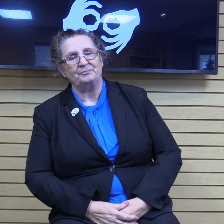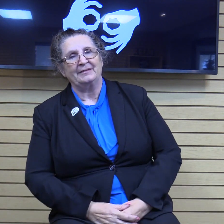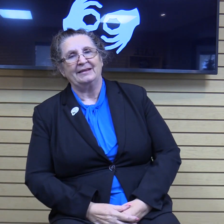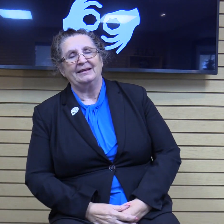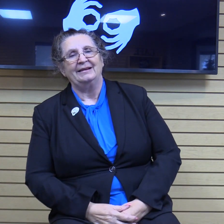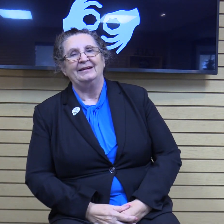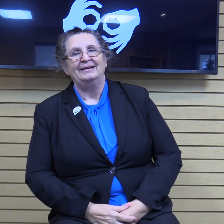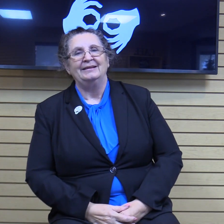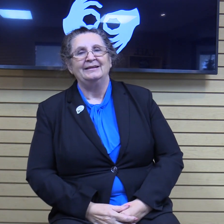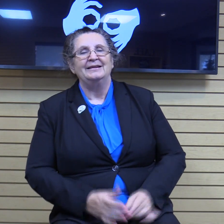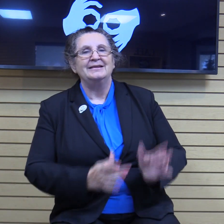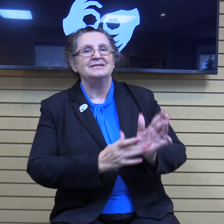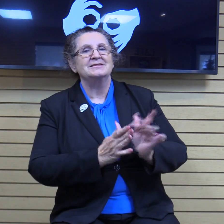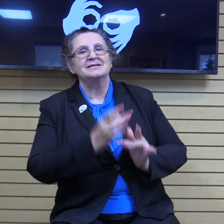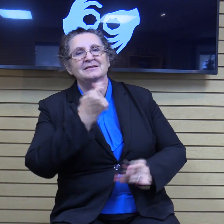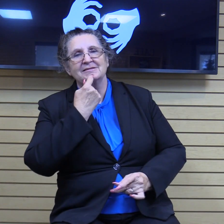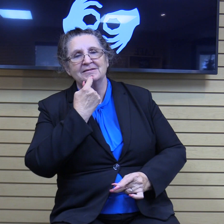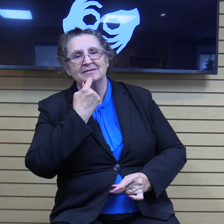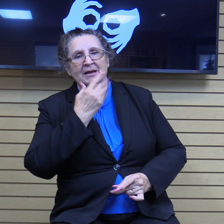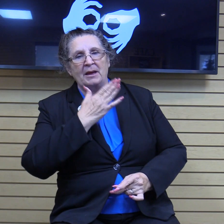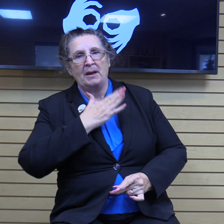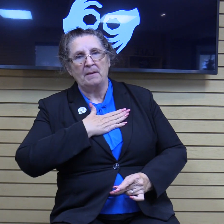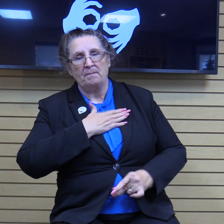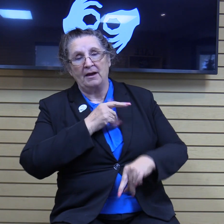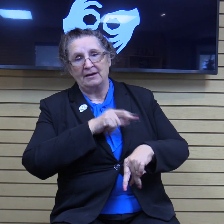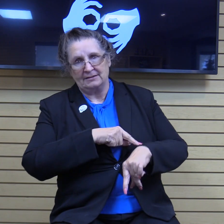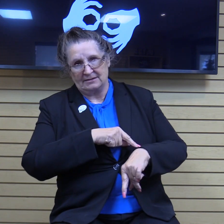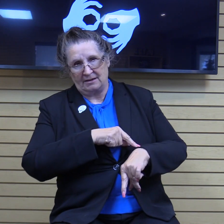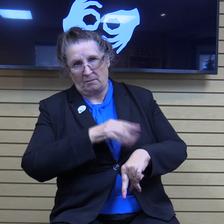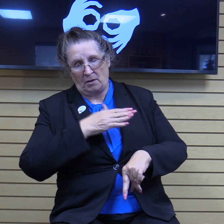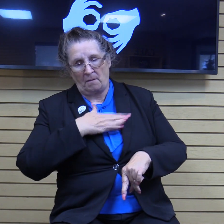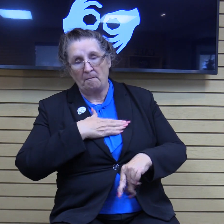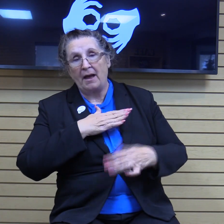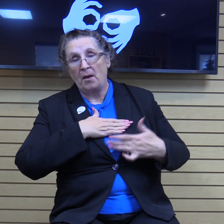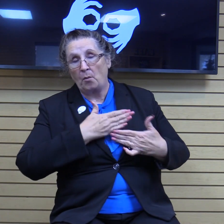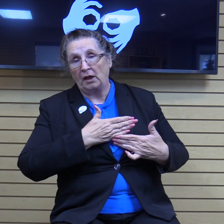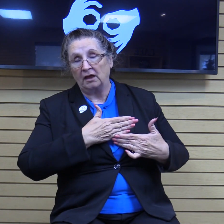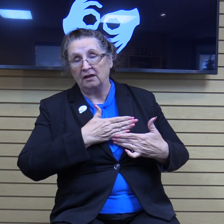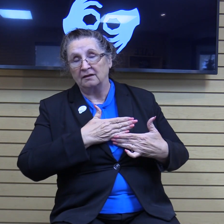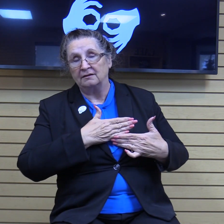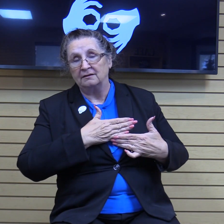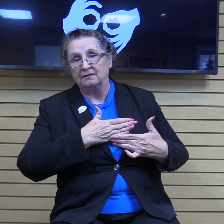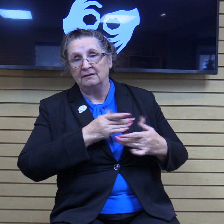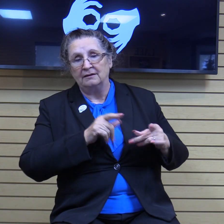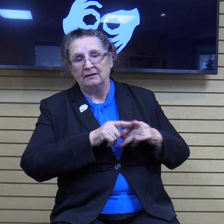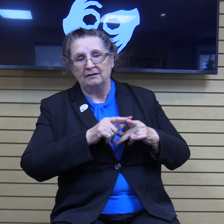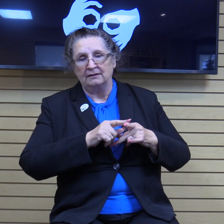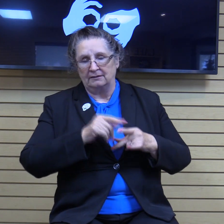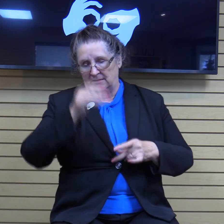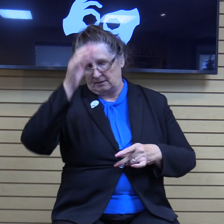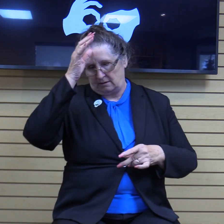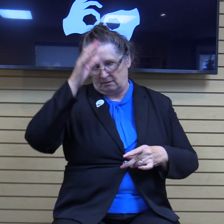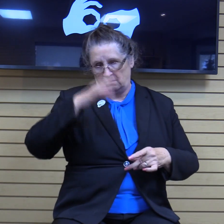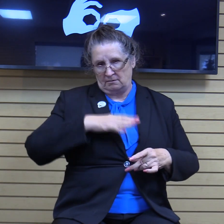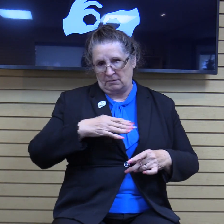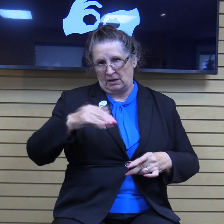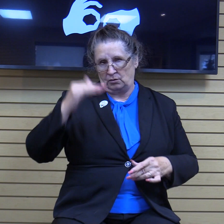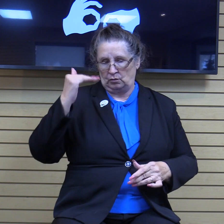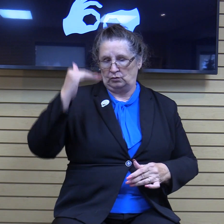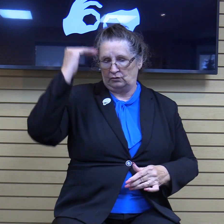But Jesus said, it's in my timing and it's in my will. Like the noble man, we want Jesus to handle things for us.